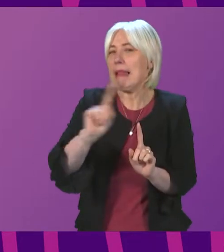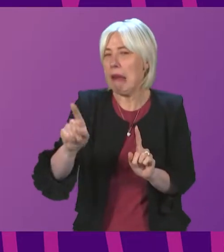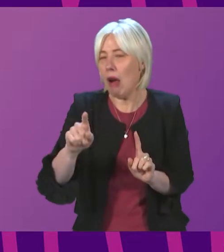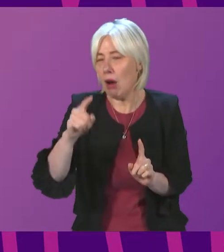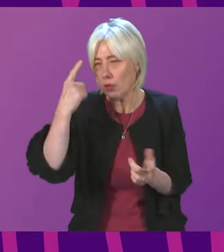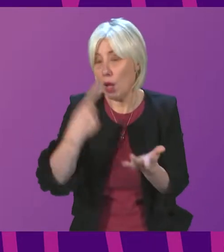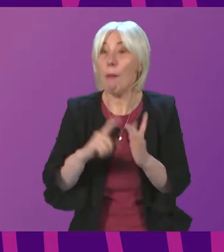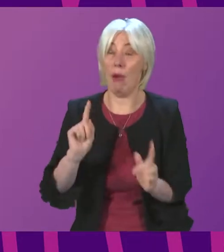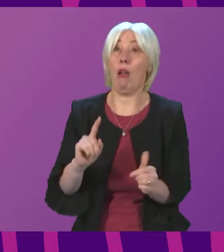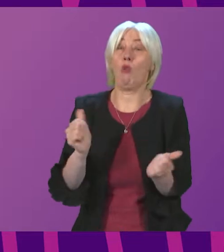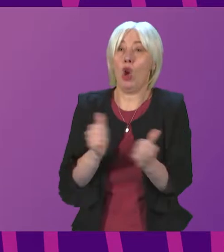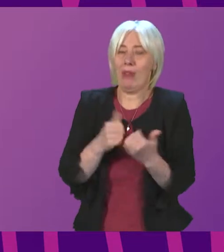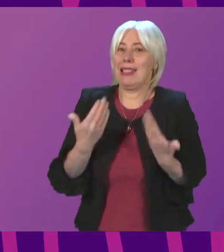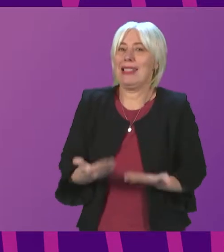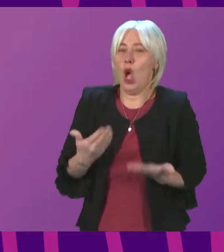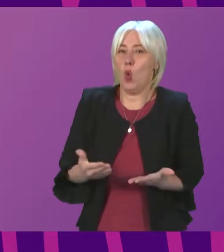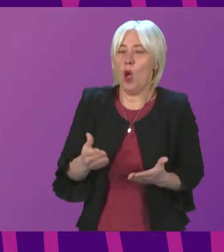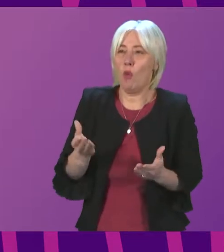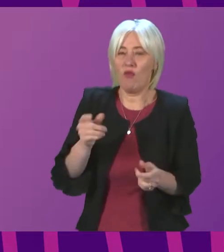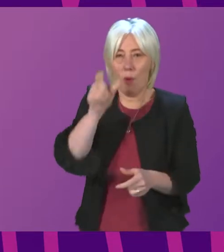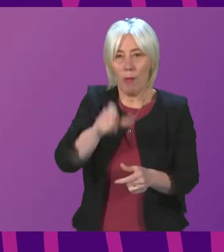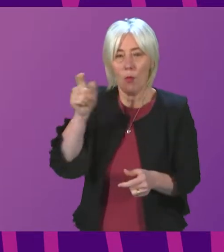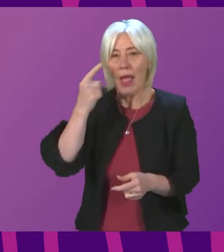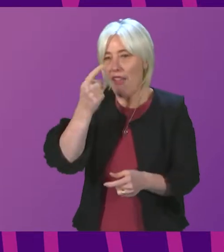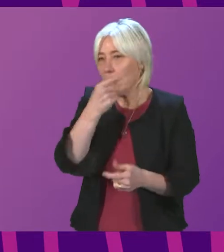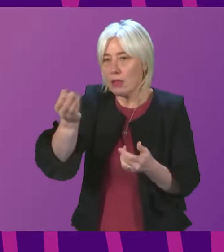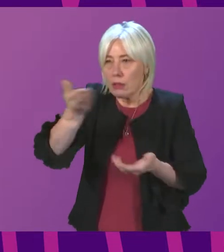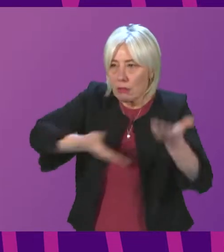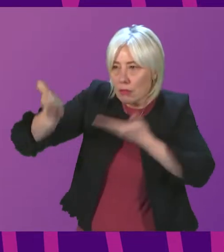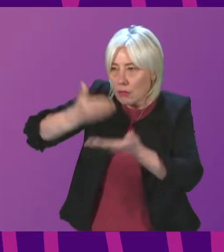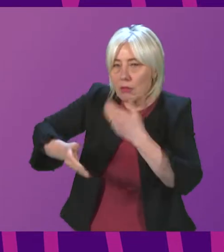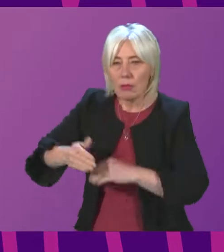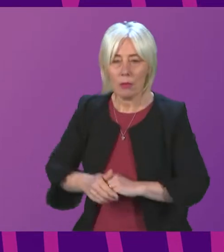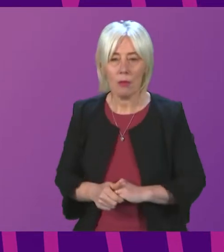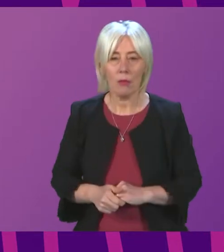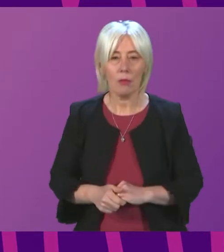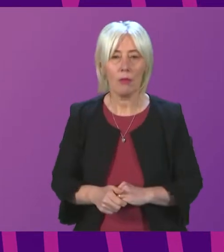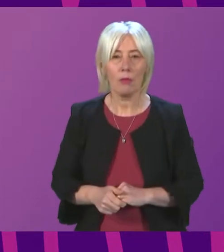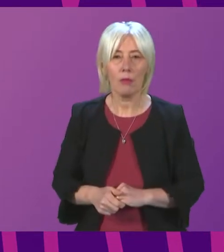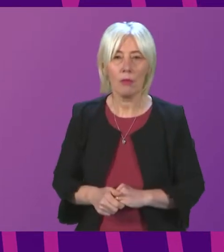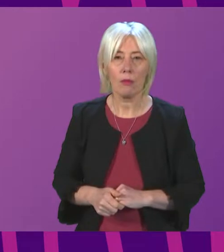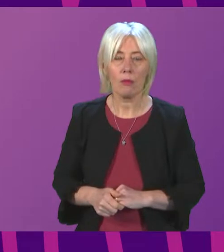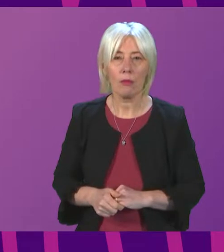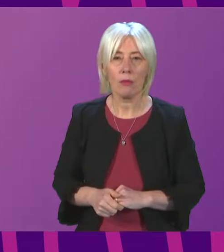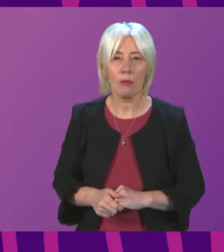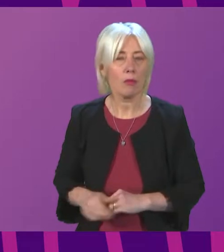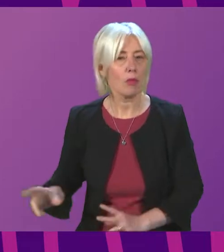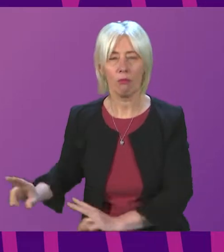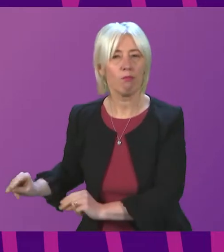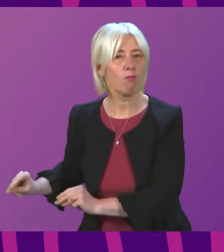get to that but we agreed in the first instance to hear from the the evidence as submitted right